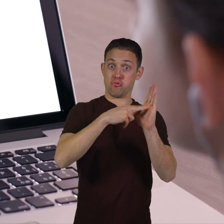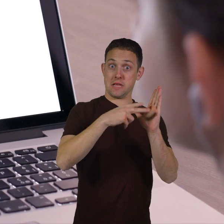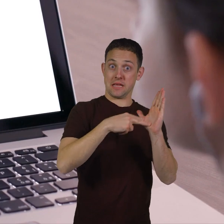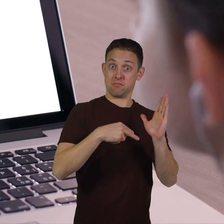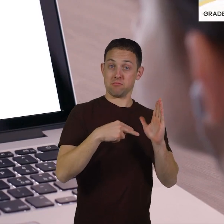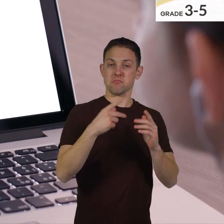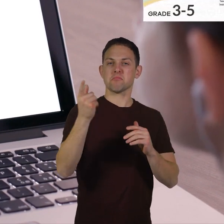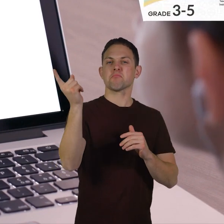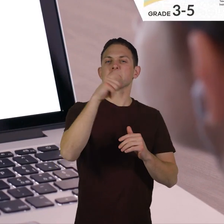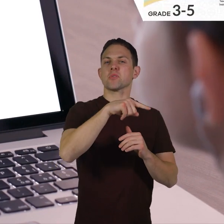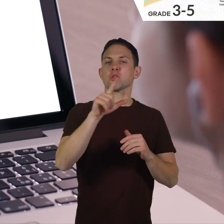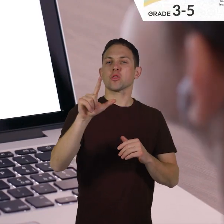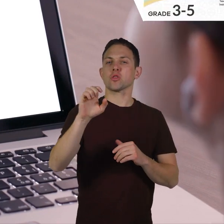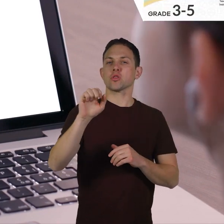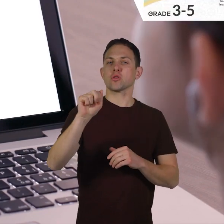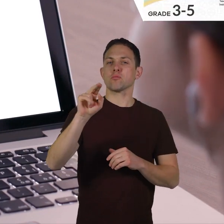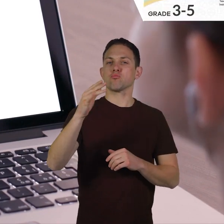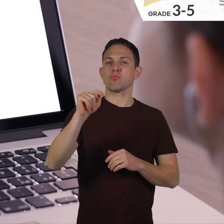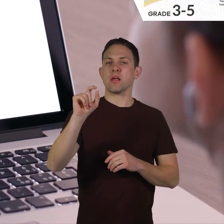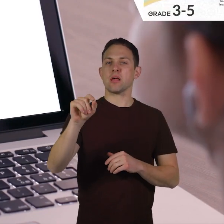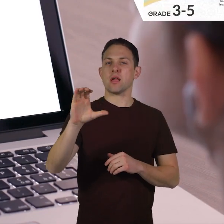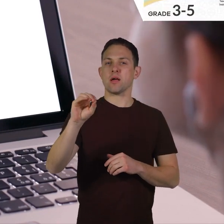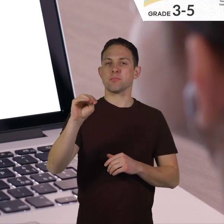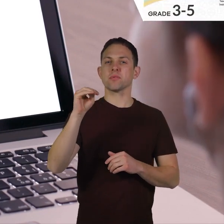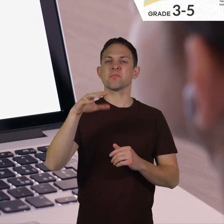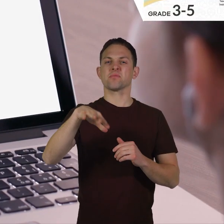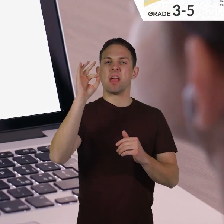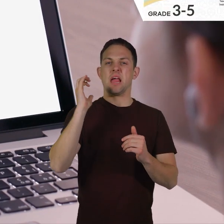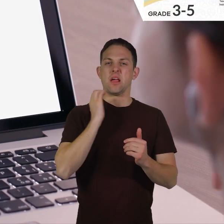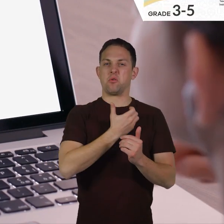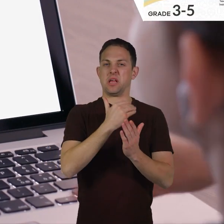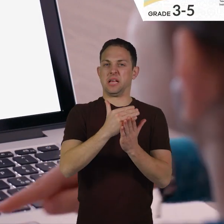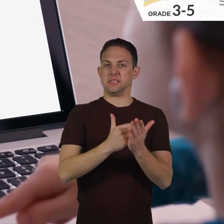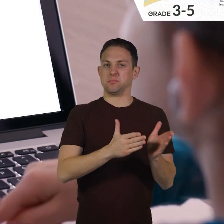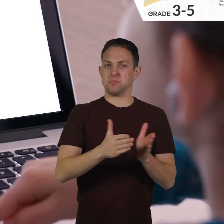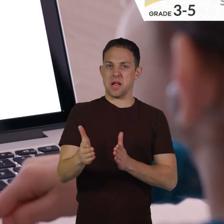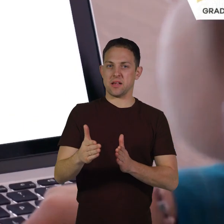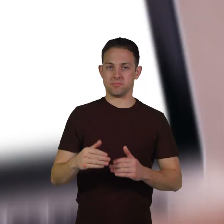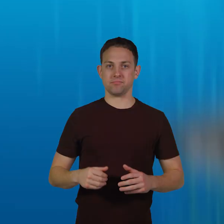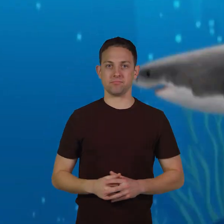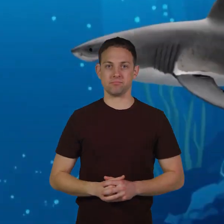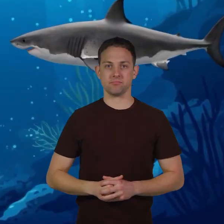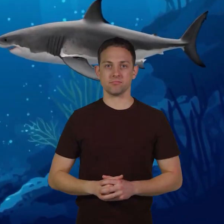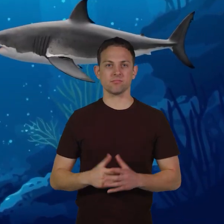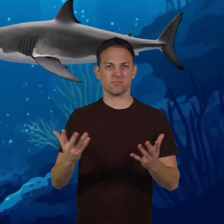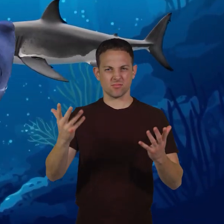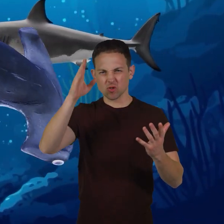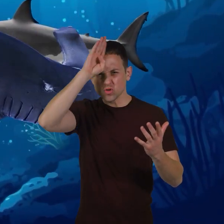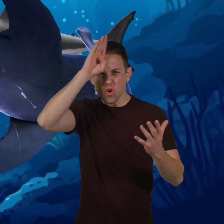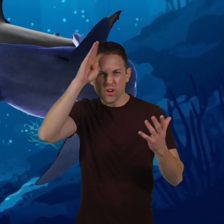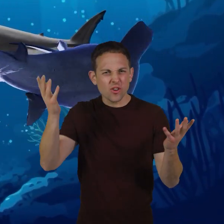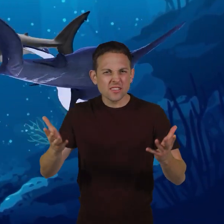along with us, check out learnbrite.org to find this lesson plan. What are sharks?